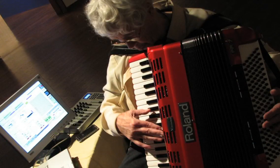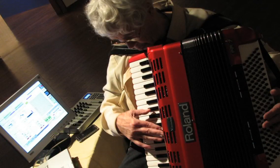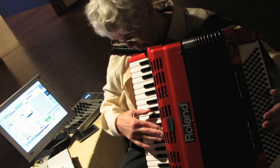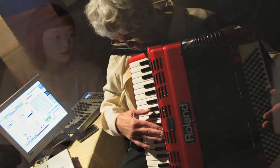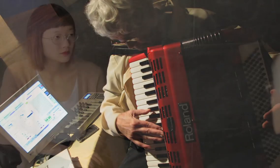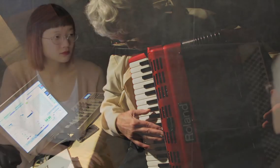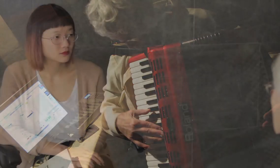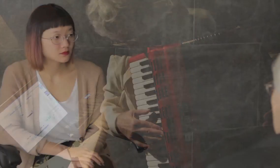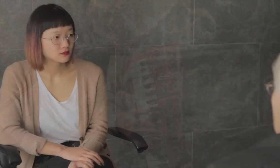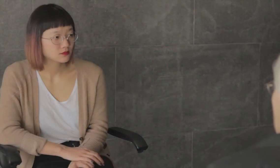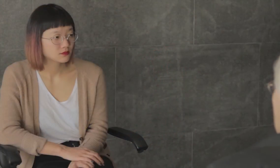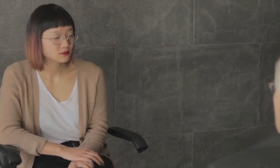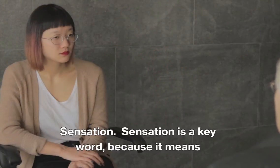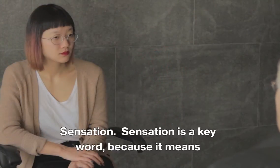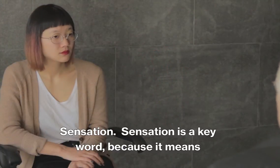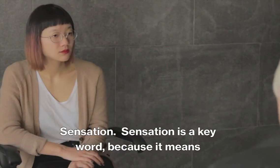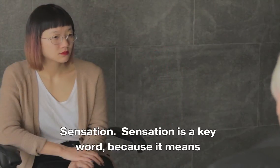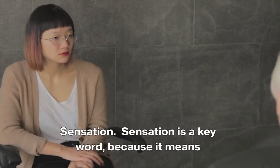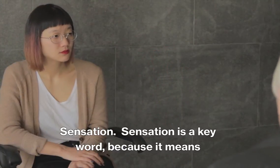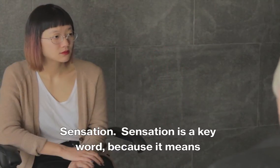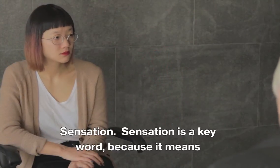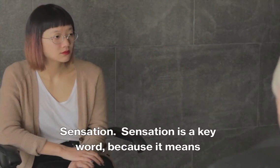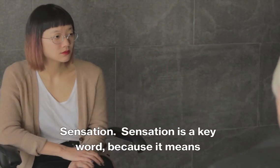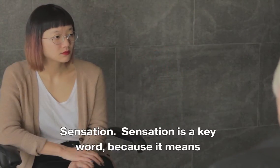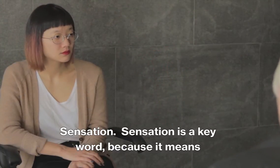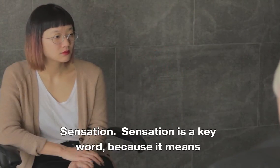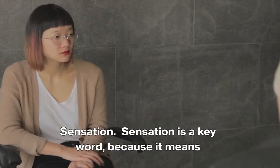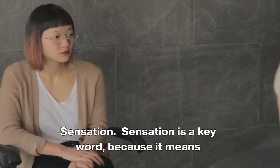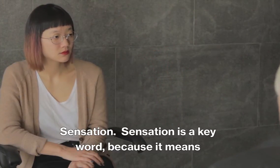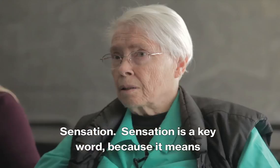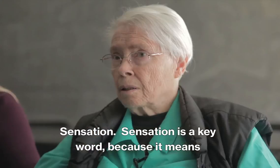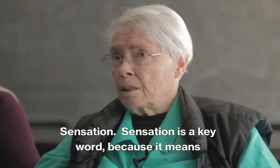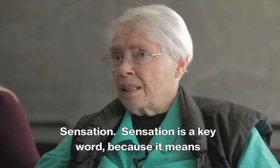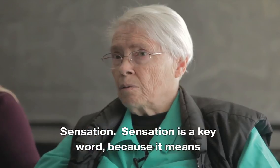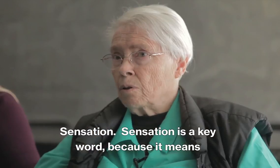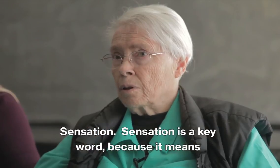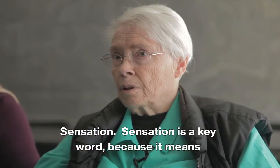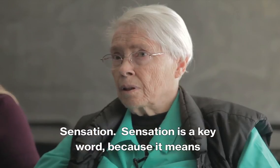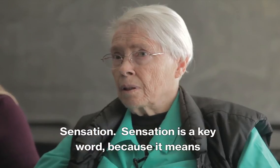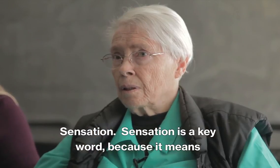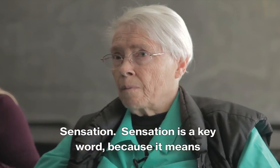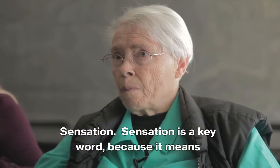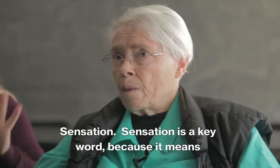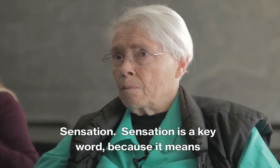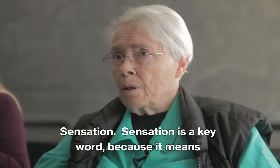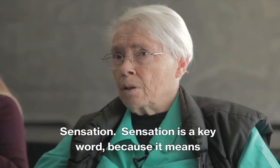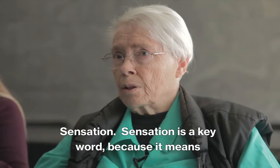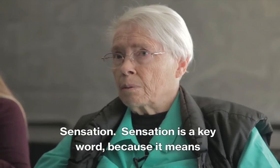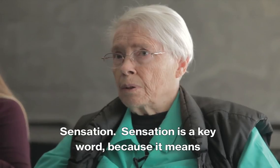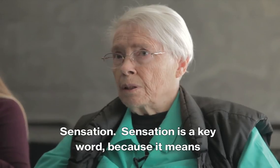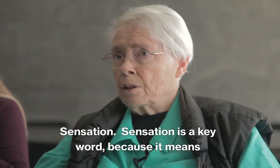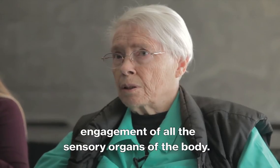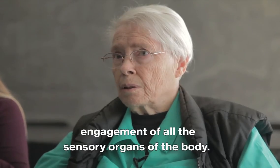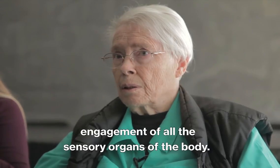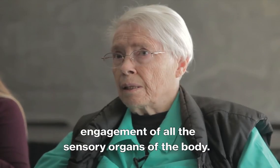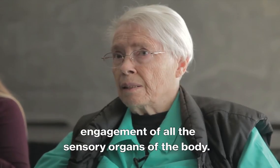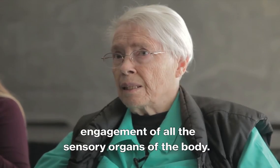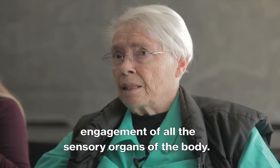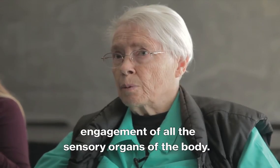sensation. Sensation is a key word because it means engagement